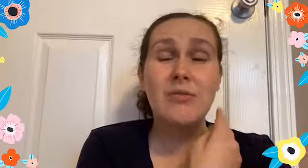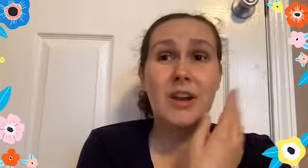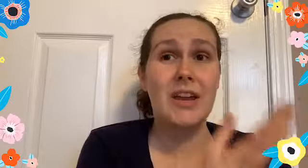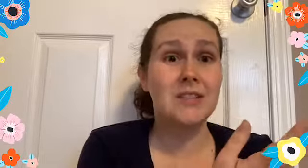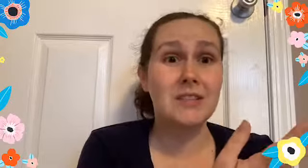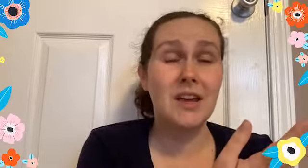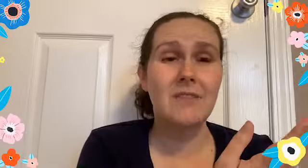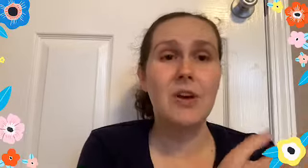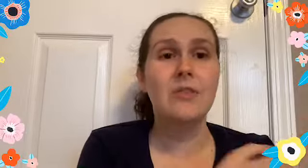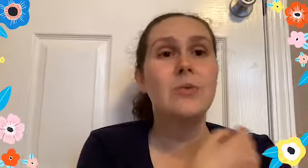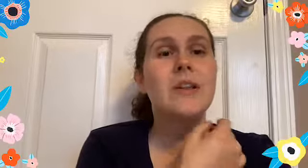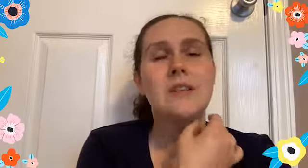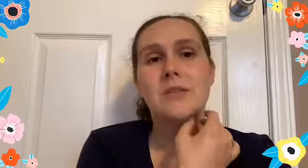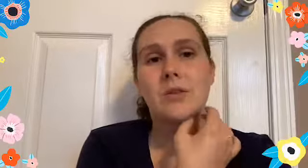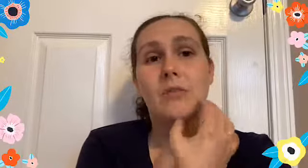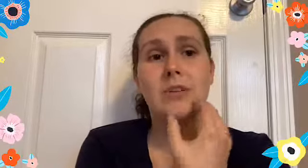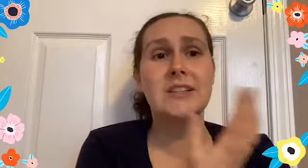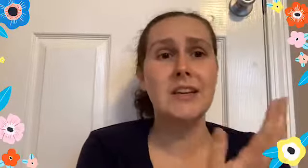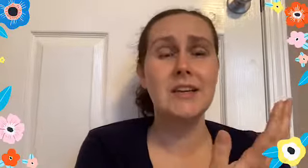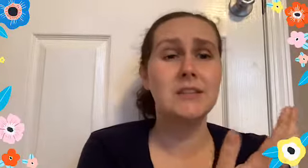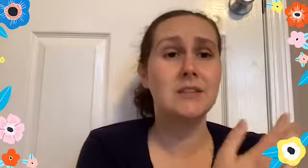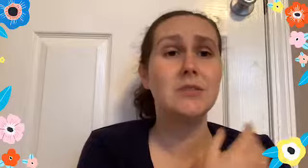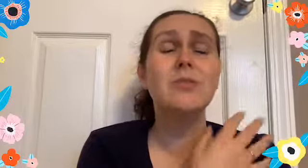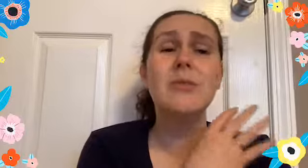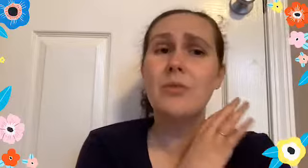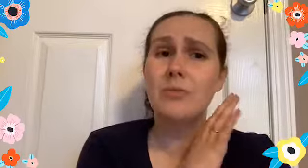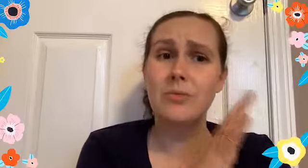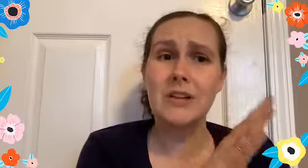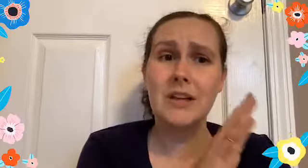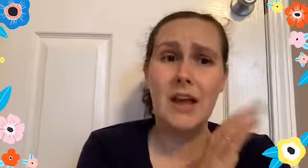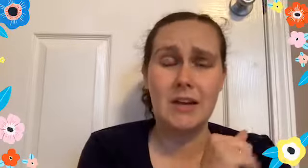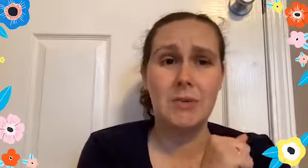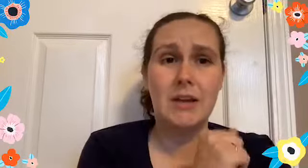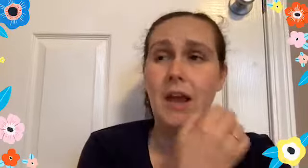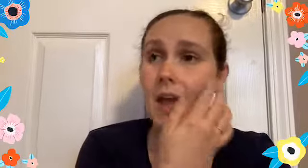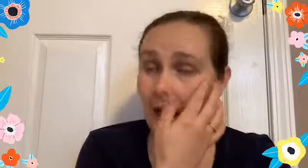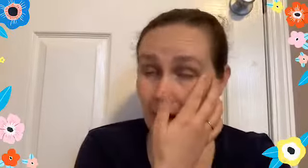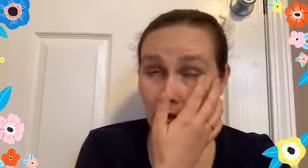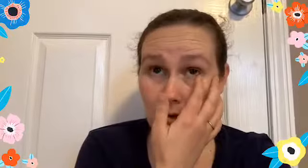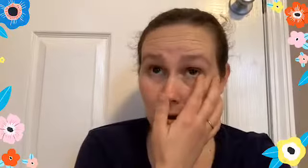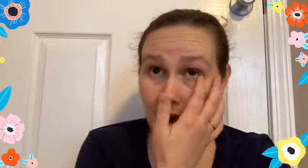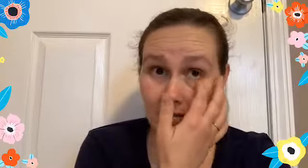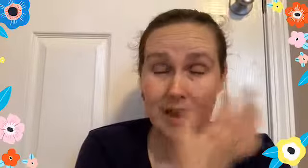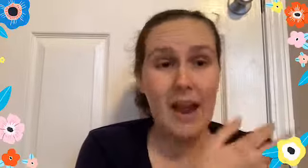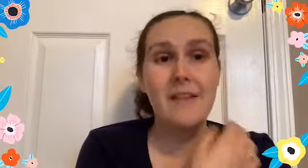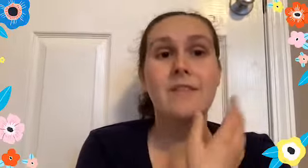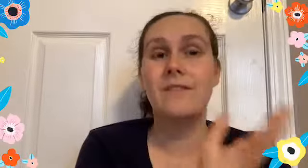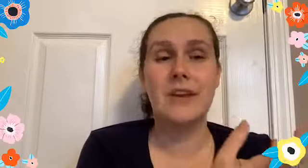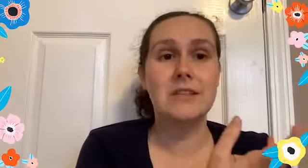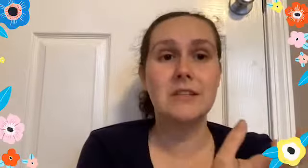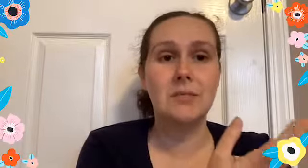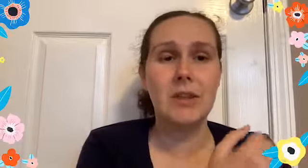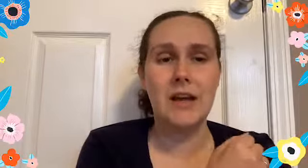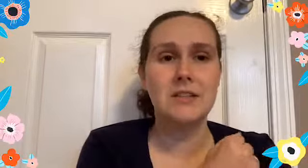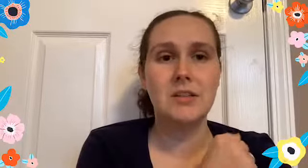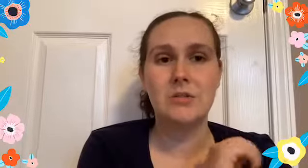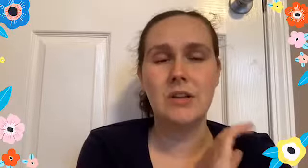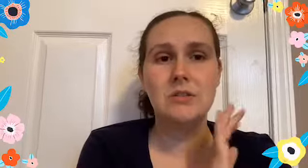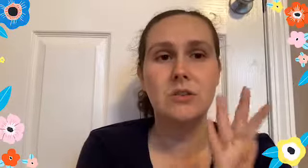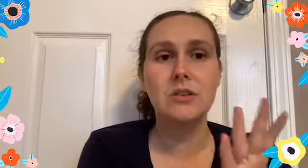for kids to get involved with. This is great for teens. This is great for really anybody. And you don't have to have fancy supplies to do this. You can